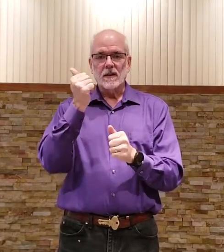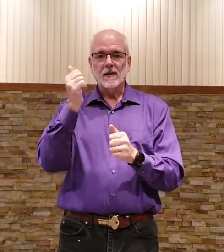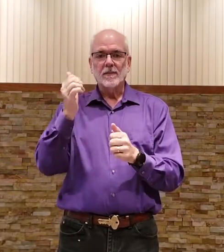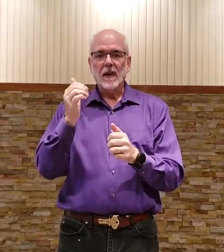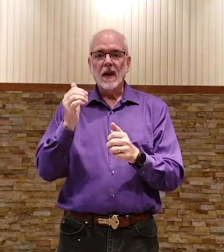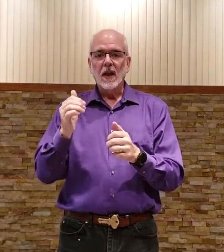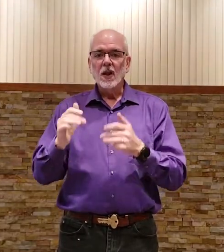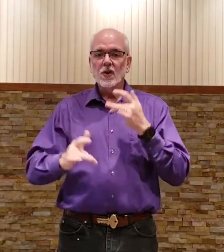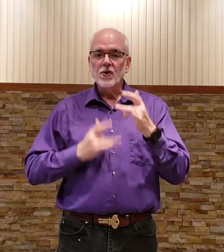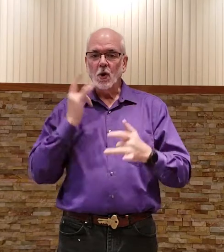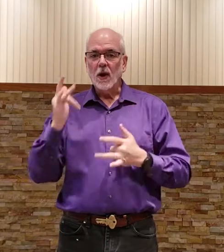joy